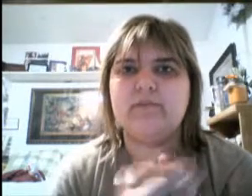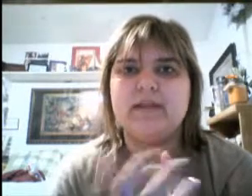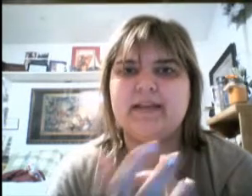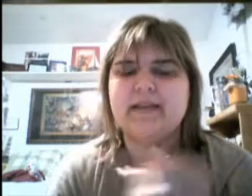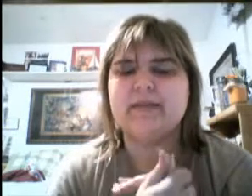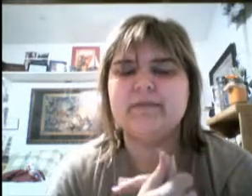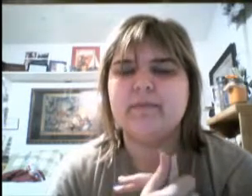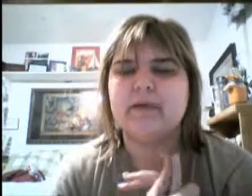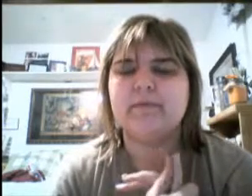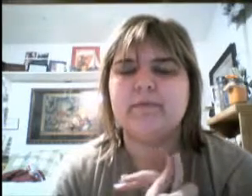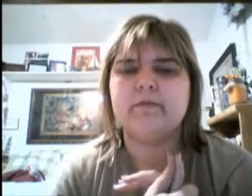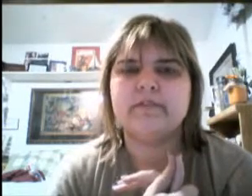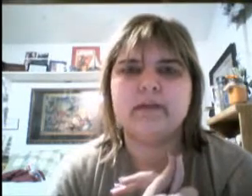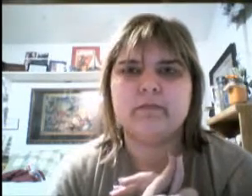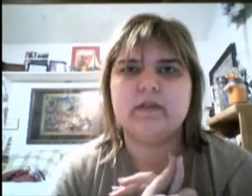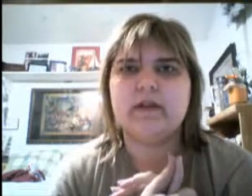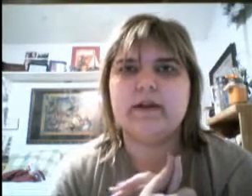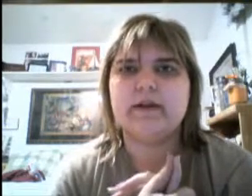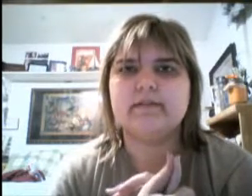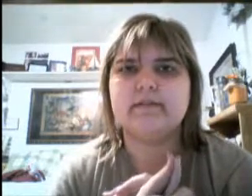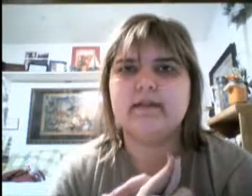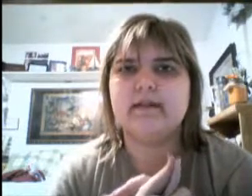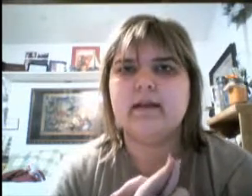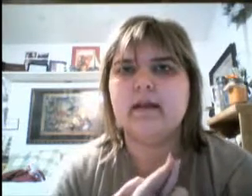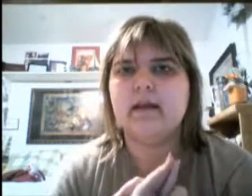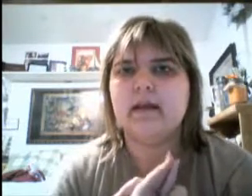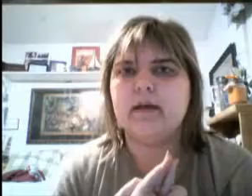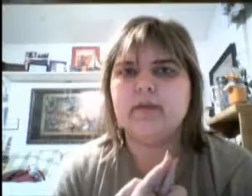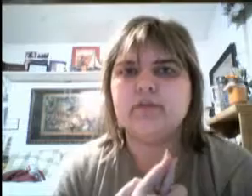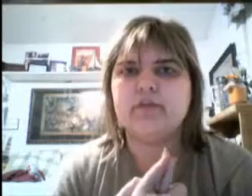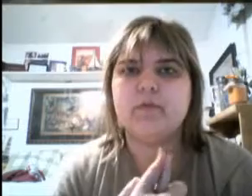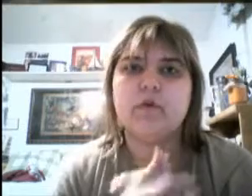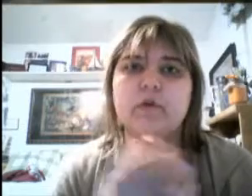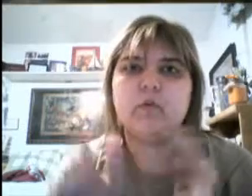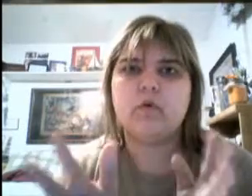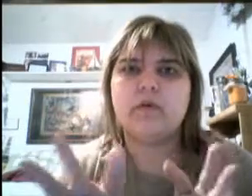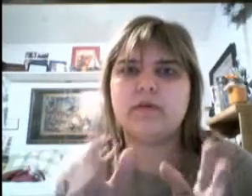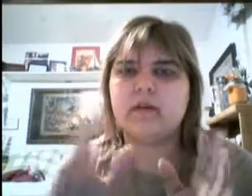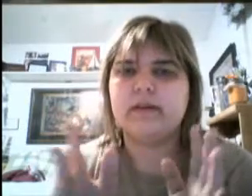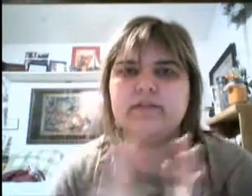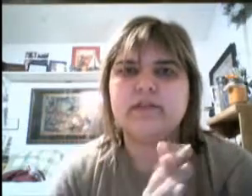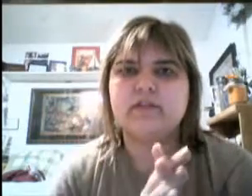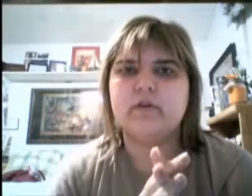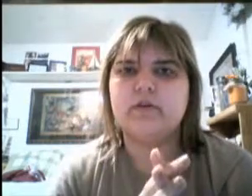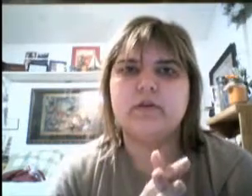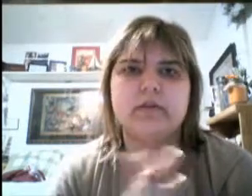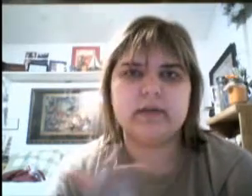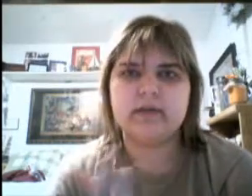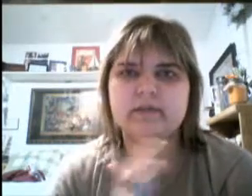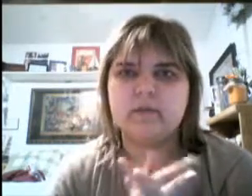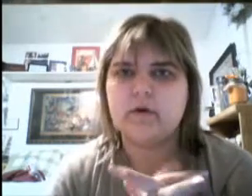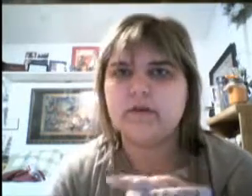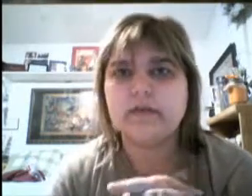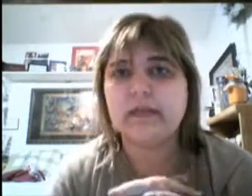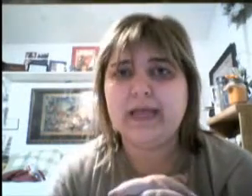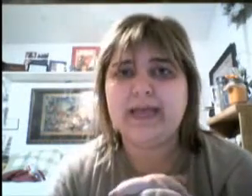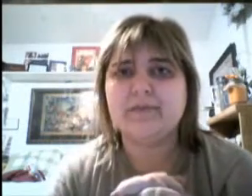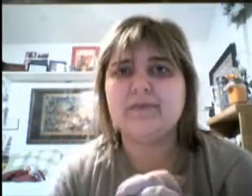um, meeting Captain America for the first time was hilarious. And, um, I'm sure if you want to know more about the clips they showed, you can look it up somewhere else online. But